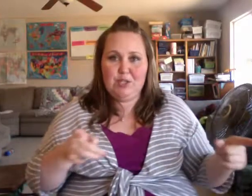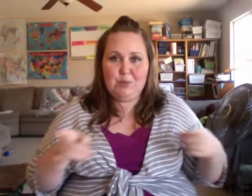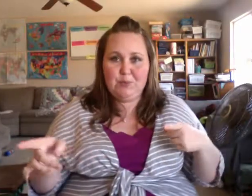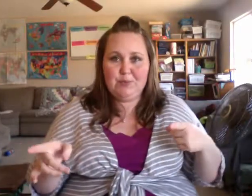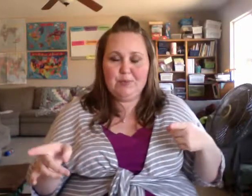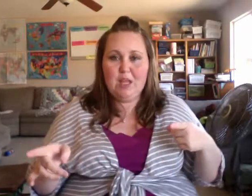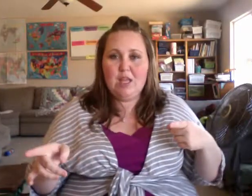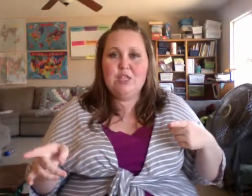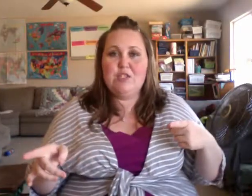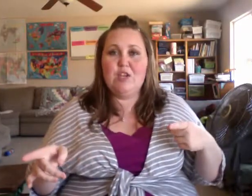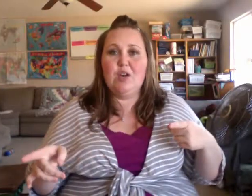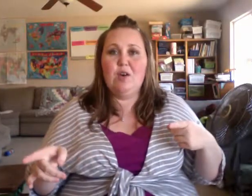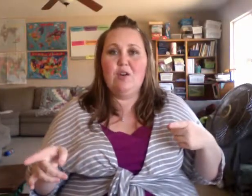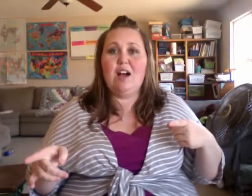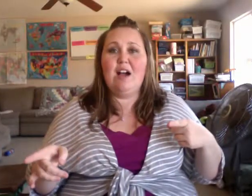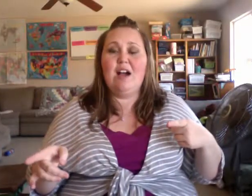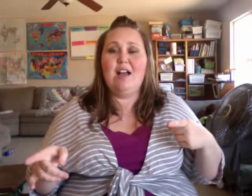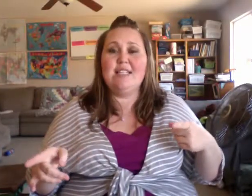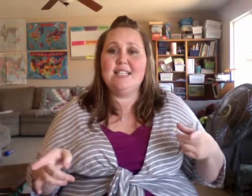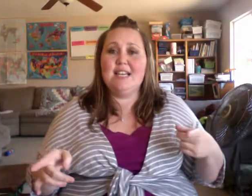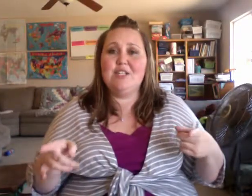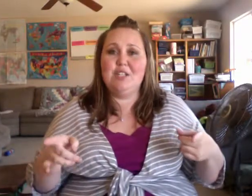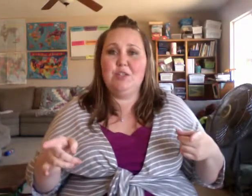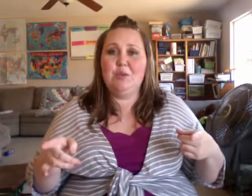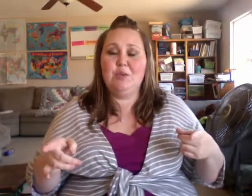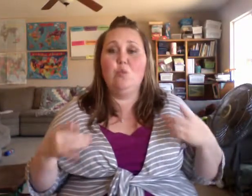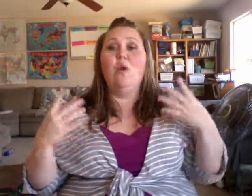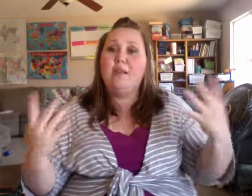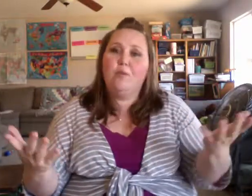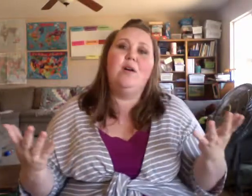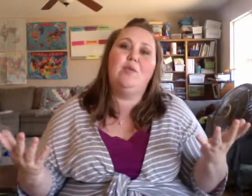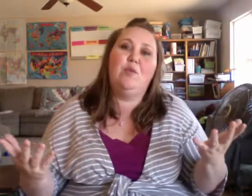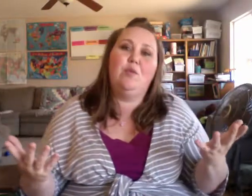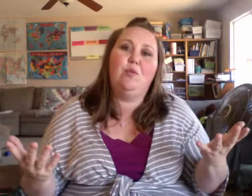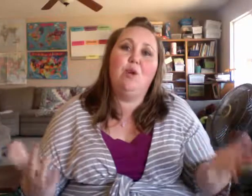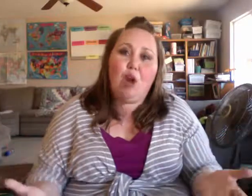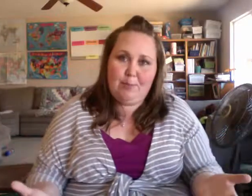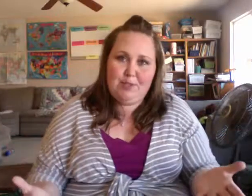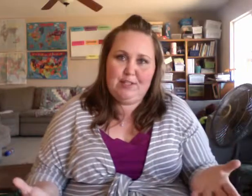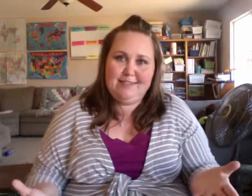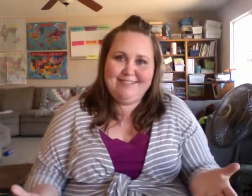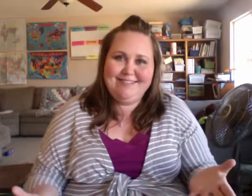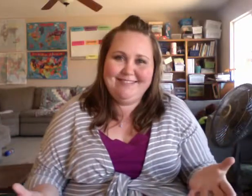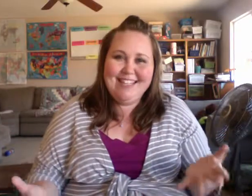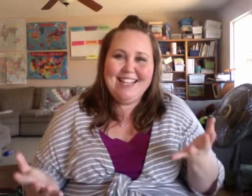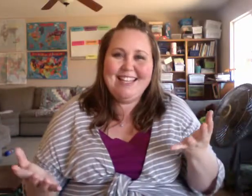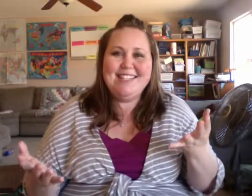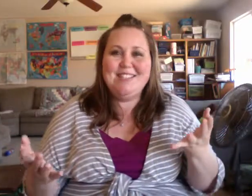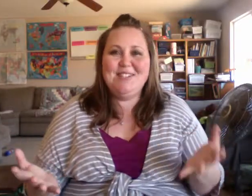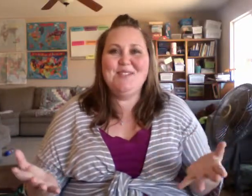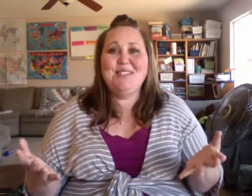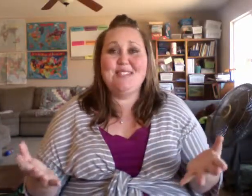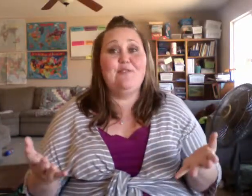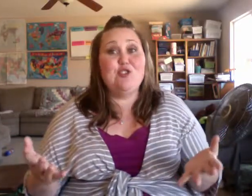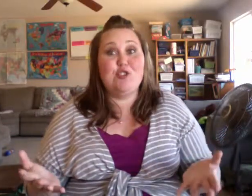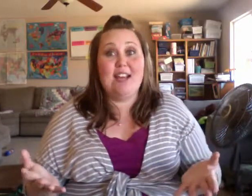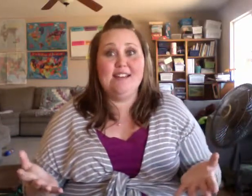two. So I decided to use one, well, one option is to use a sign for trade